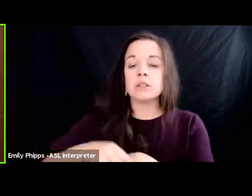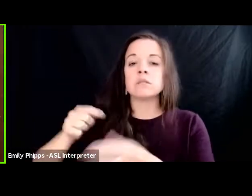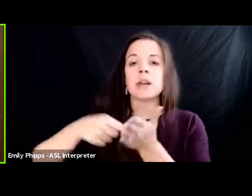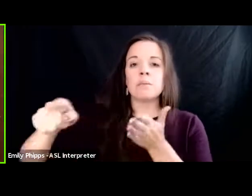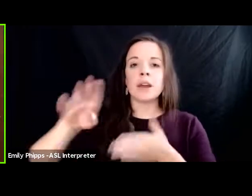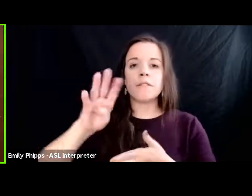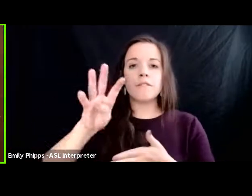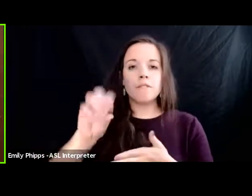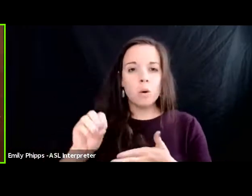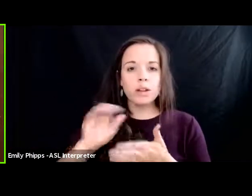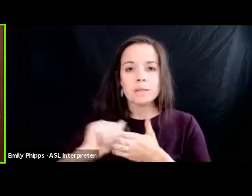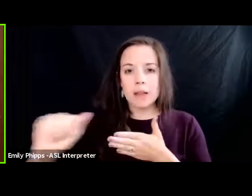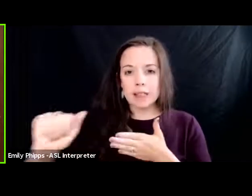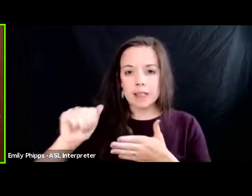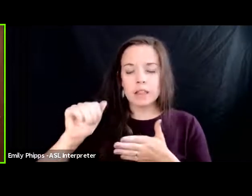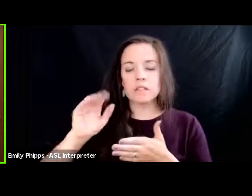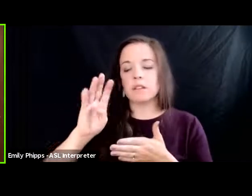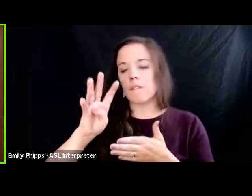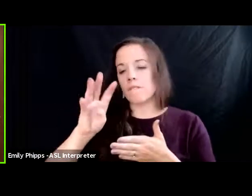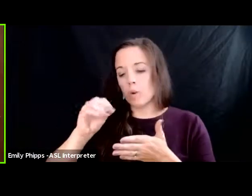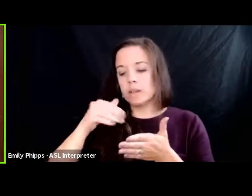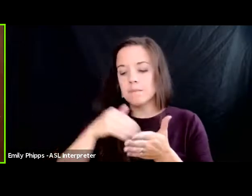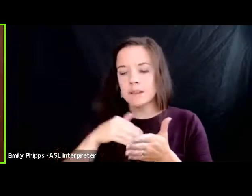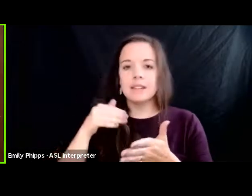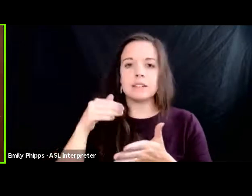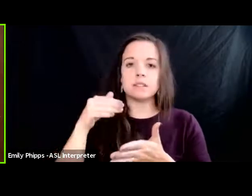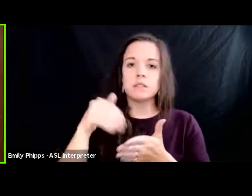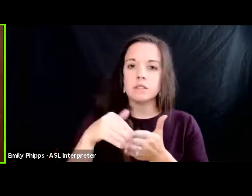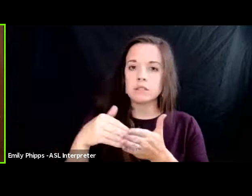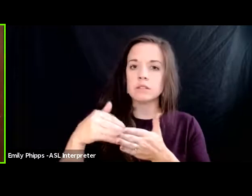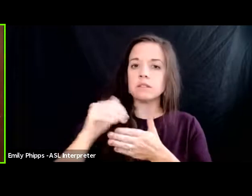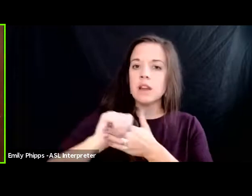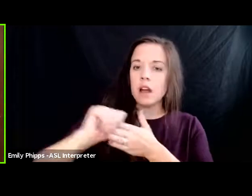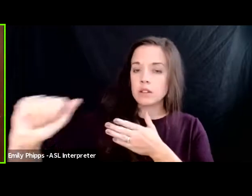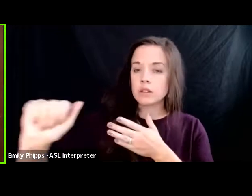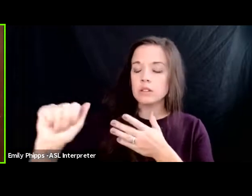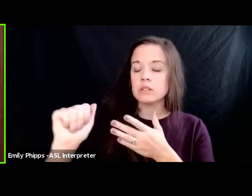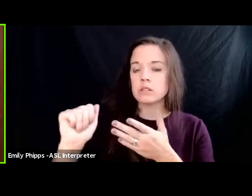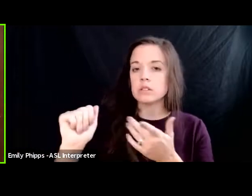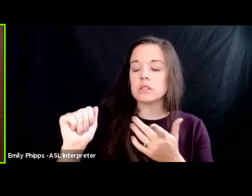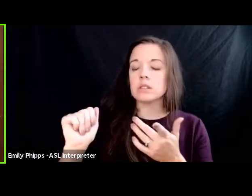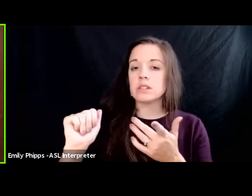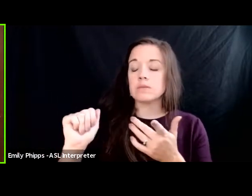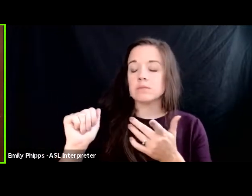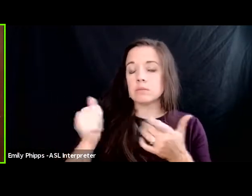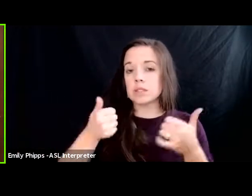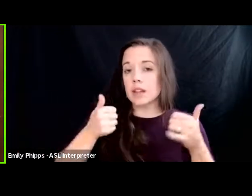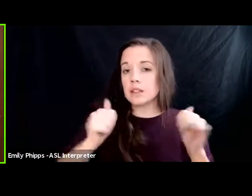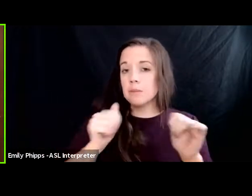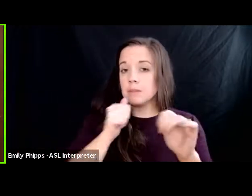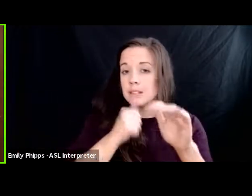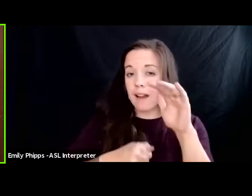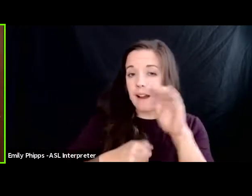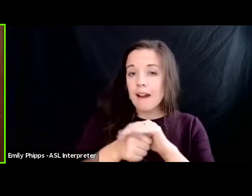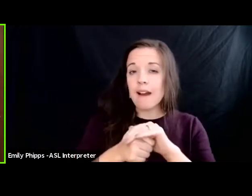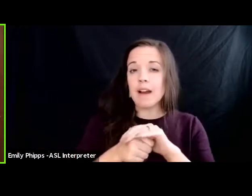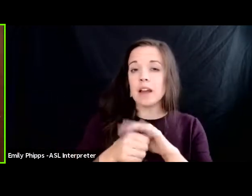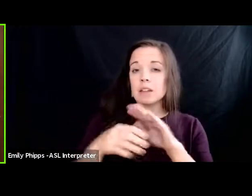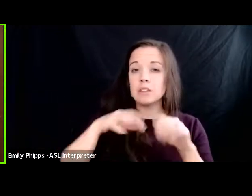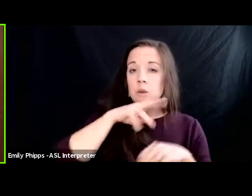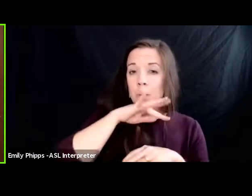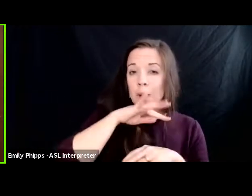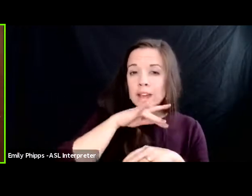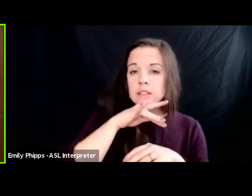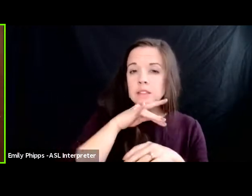for a sham remediation which attempted to hide the waste in a small fraction